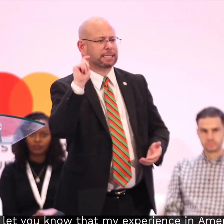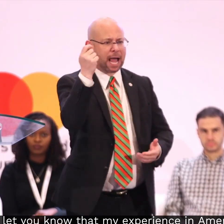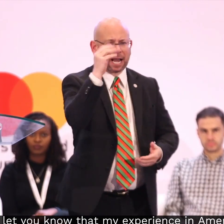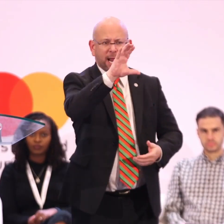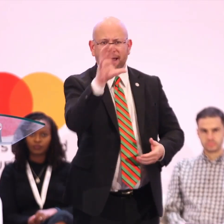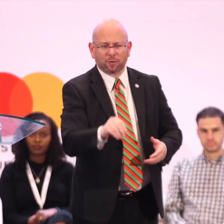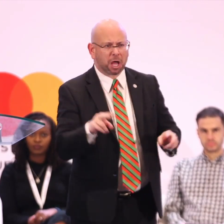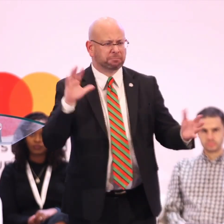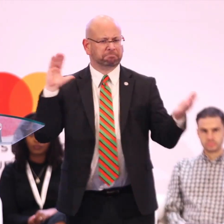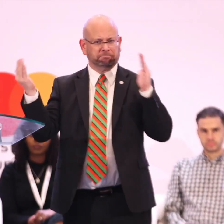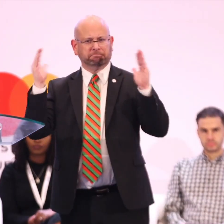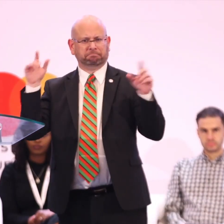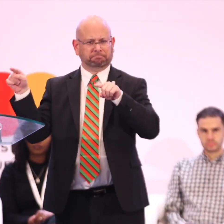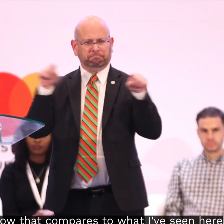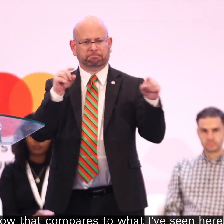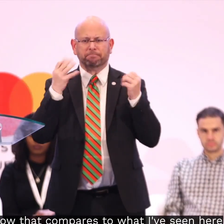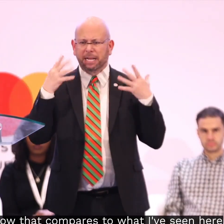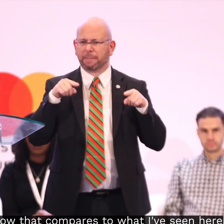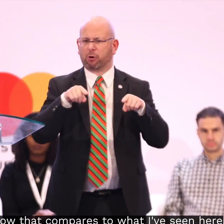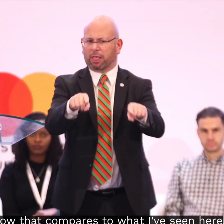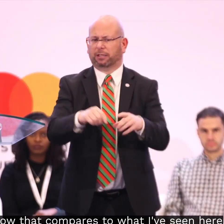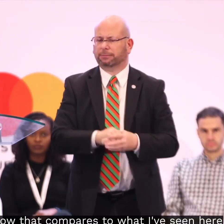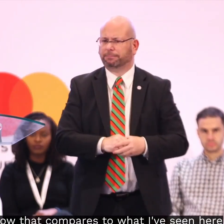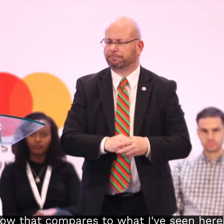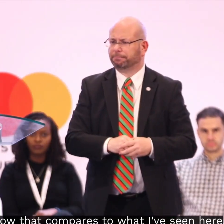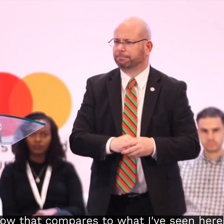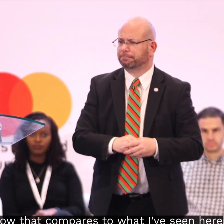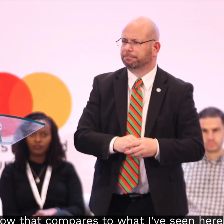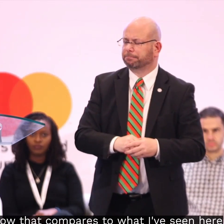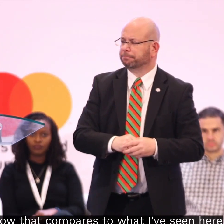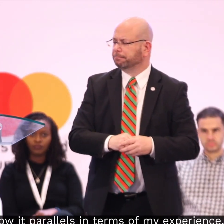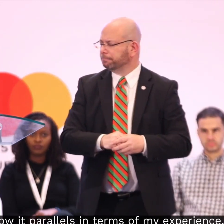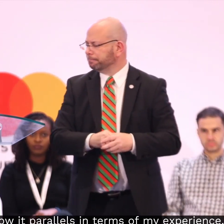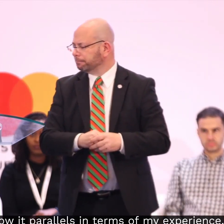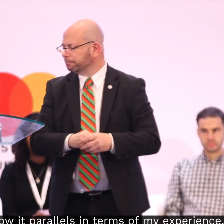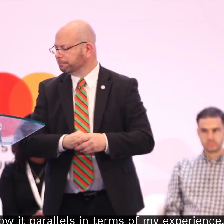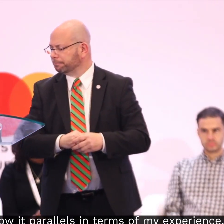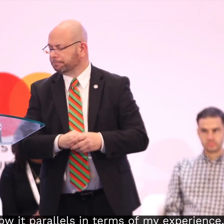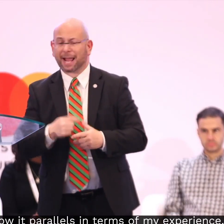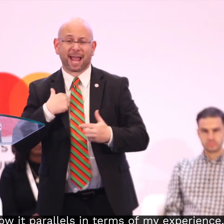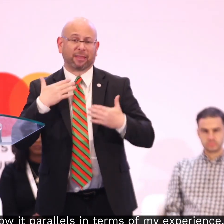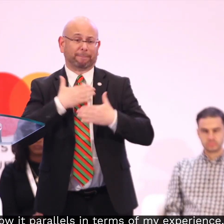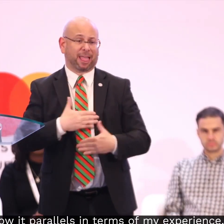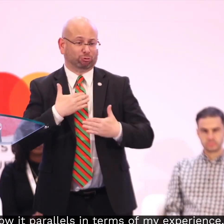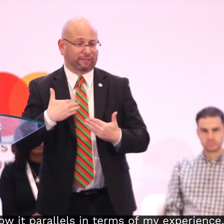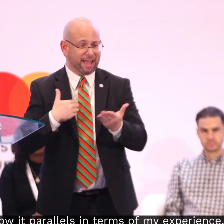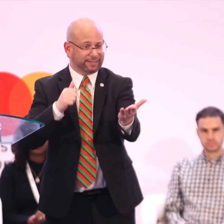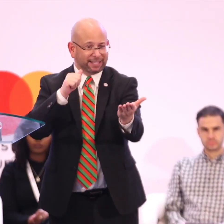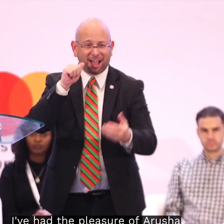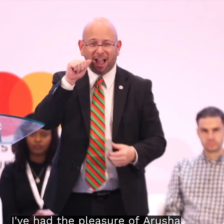America and how that compares to what I've seen here and how it parallels in terms of my experience. I've